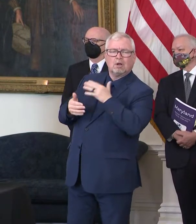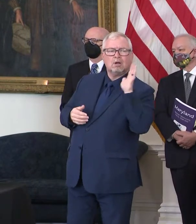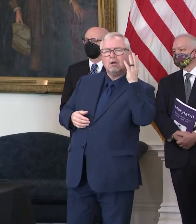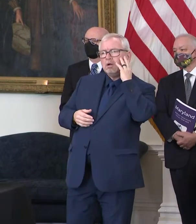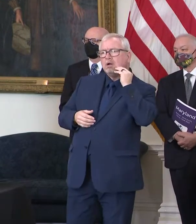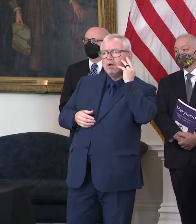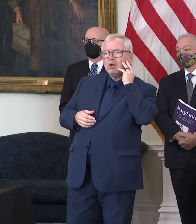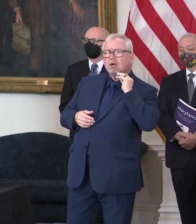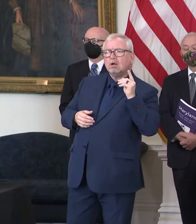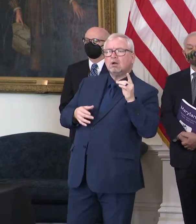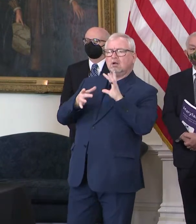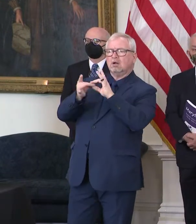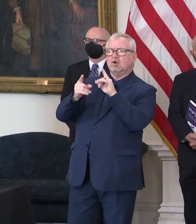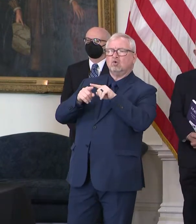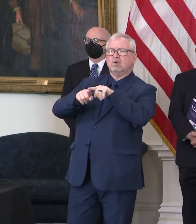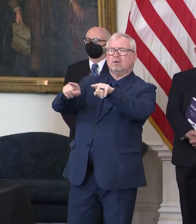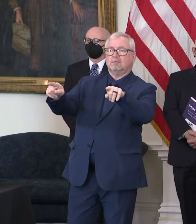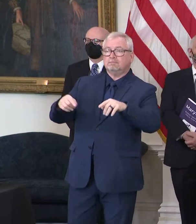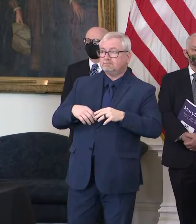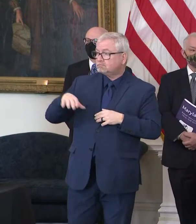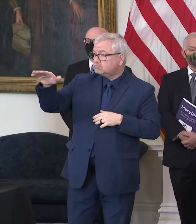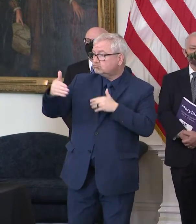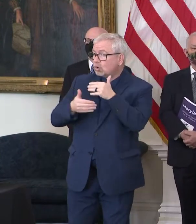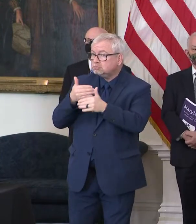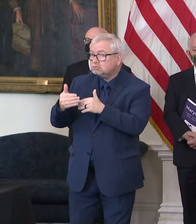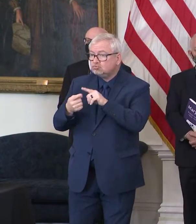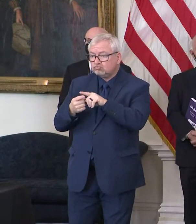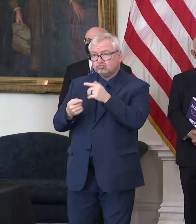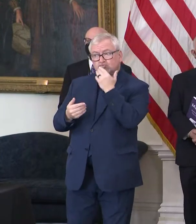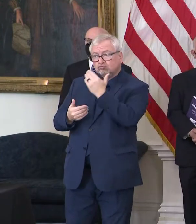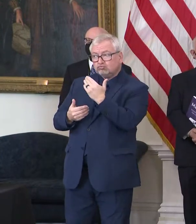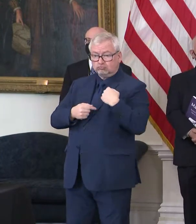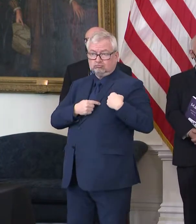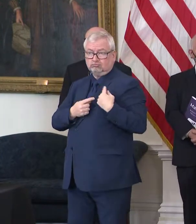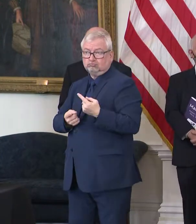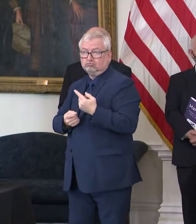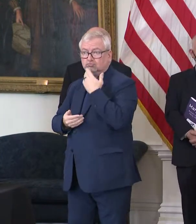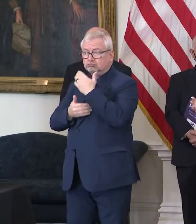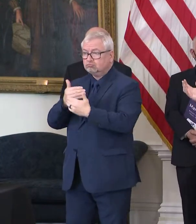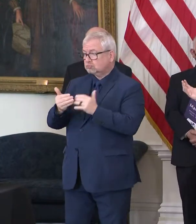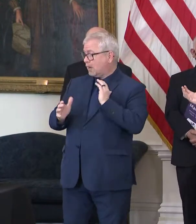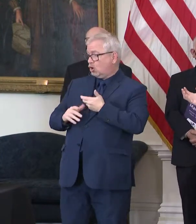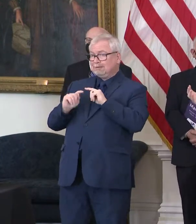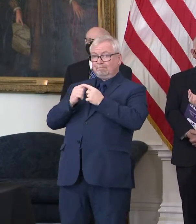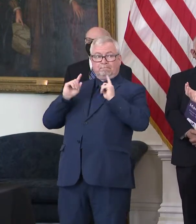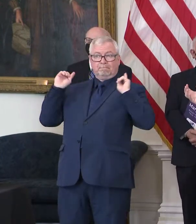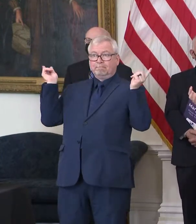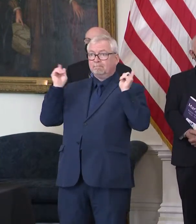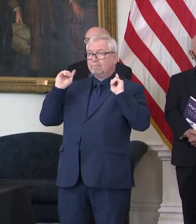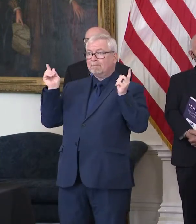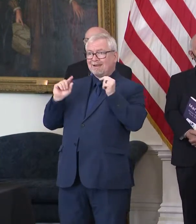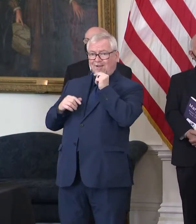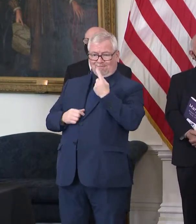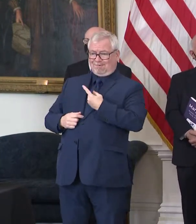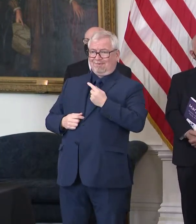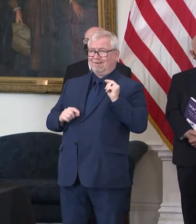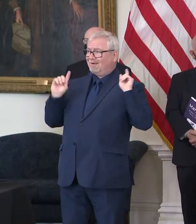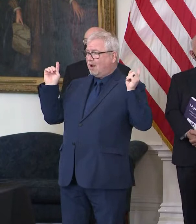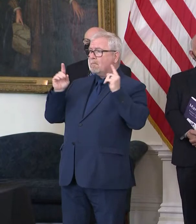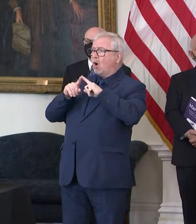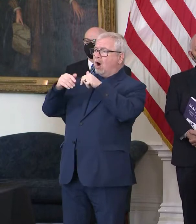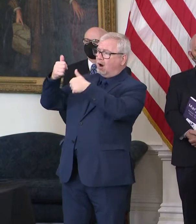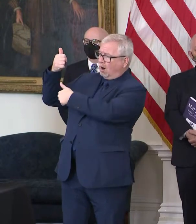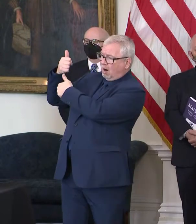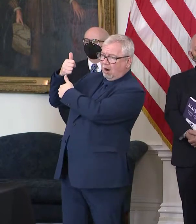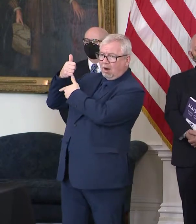You know, I think it's a pretty good process. Uh, you know, we, our team here and there's a much bigger team to work for all of these guys, you know,